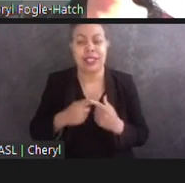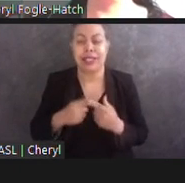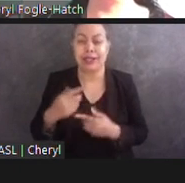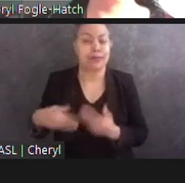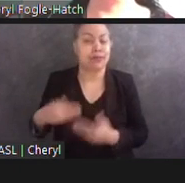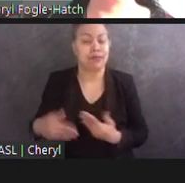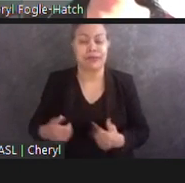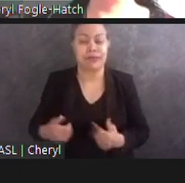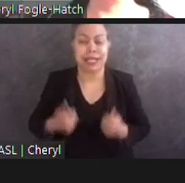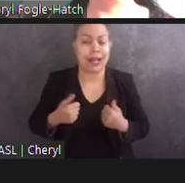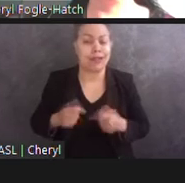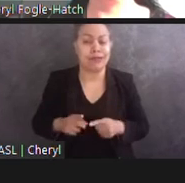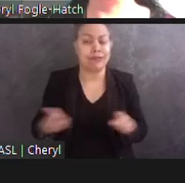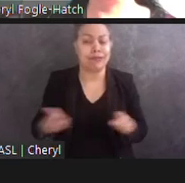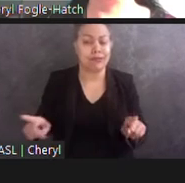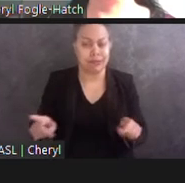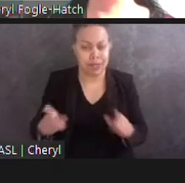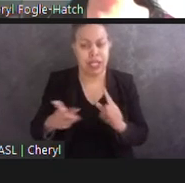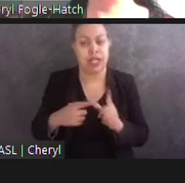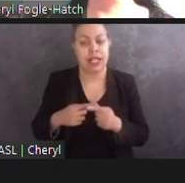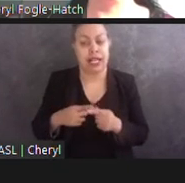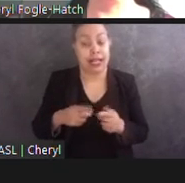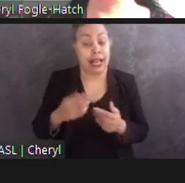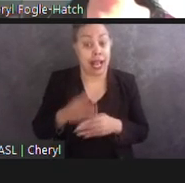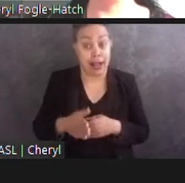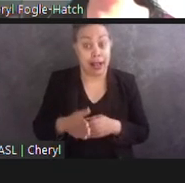during that time, after the Navy, Mike